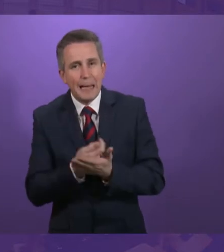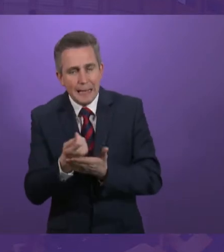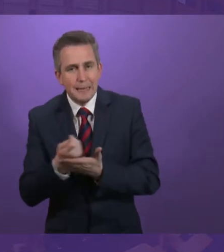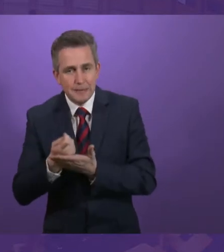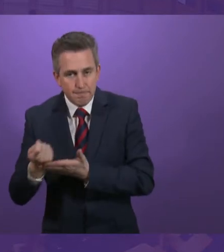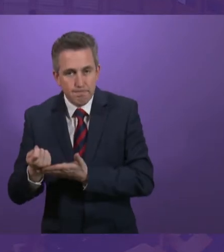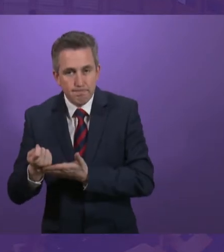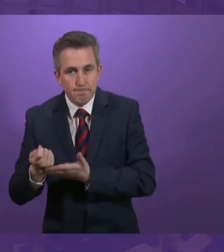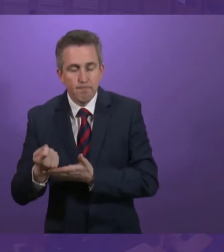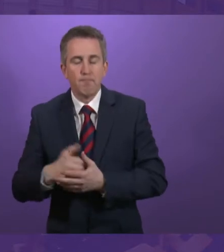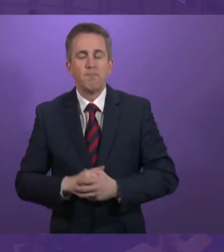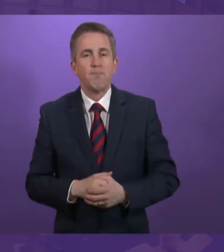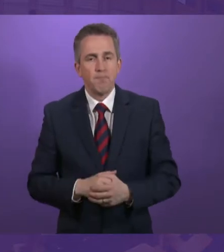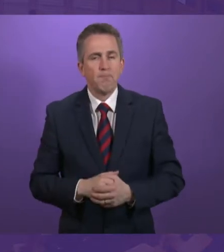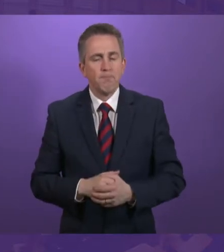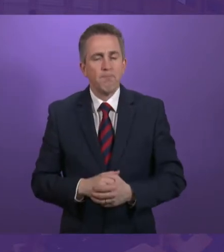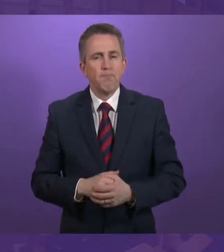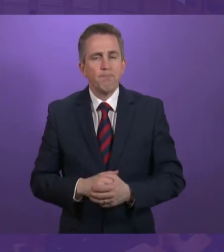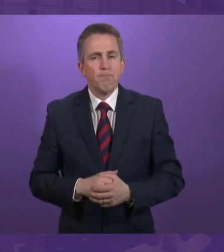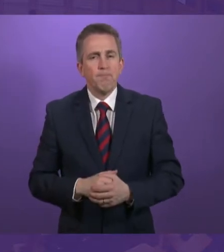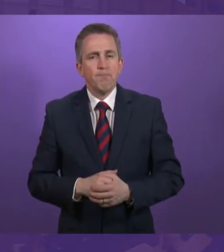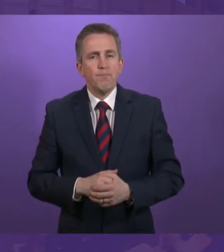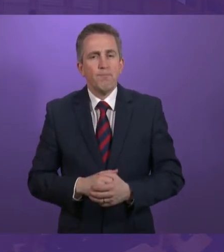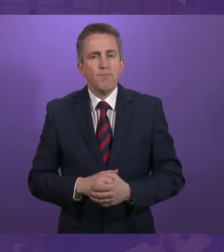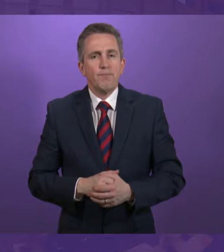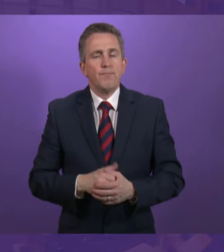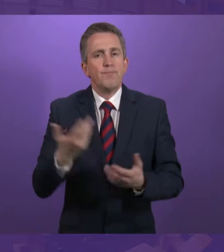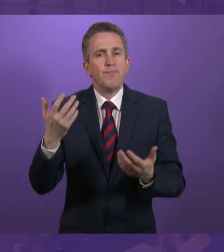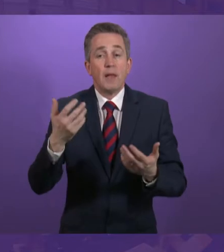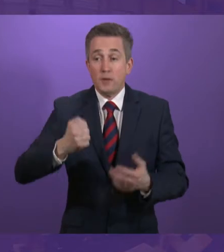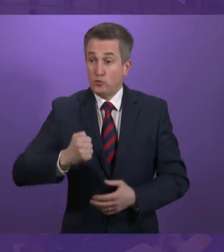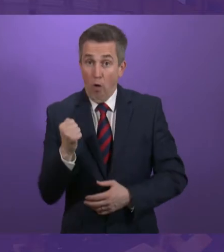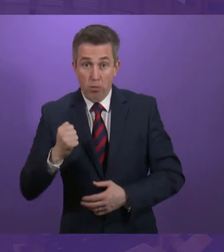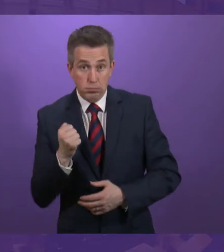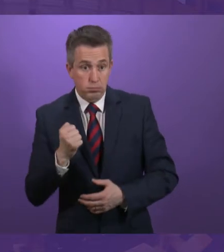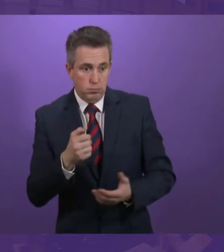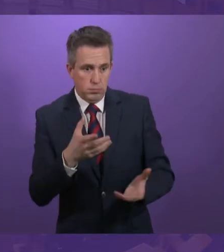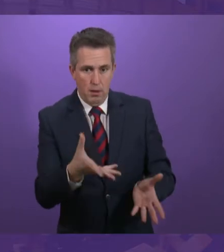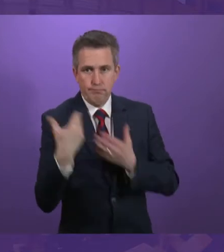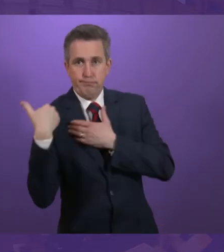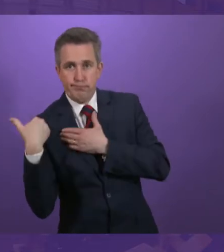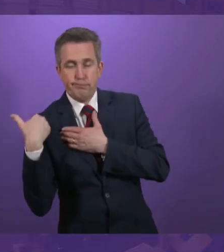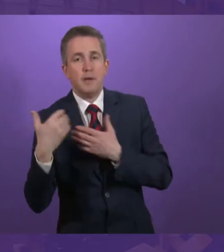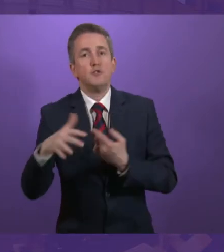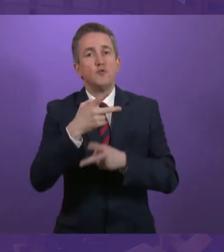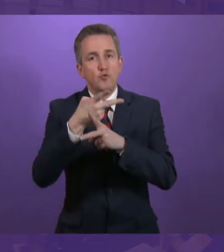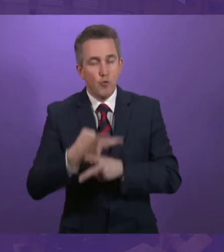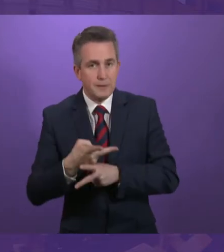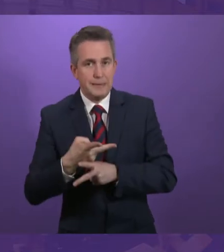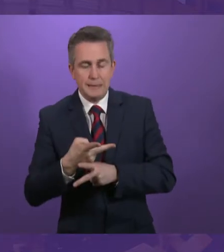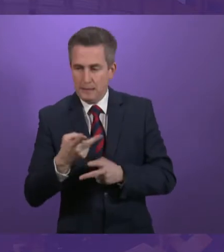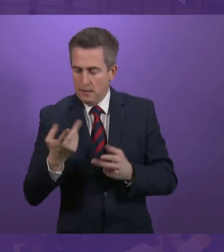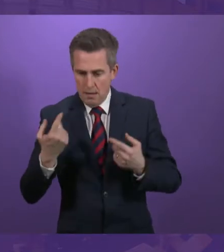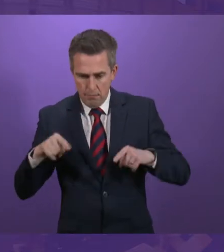and interdependencies of both Social Security and of devolution means this is no mean feat. Two governments, two